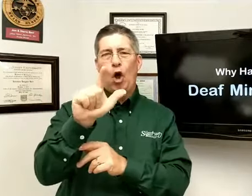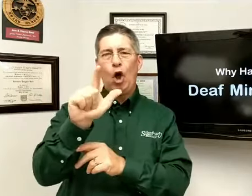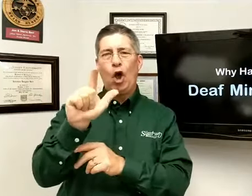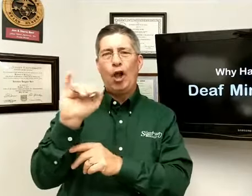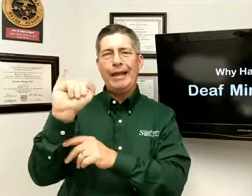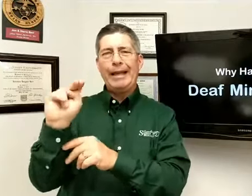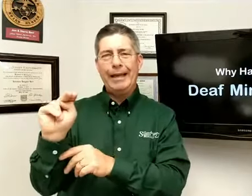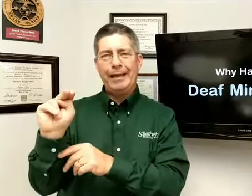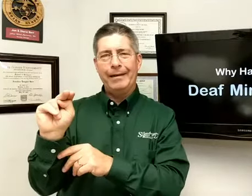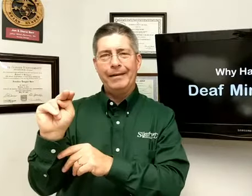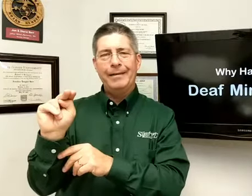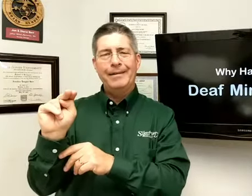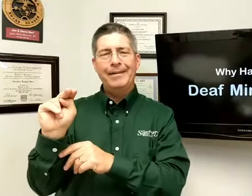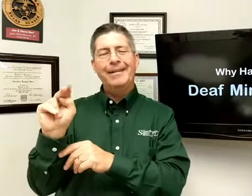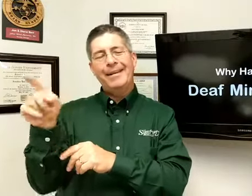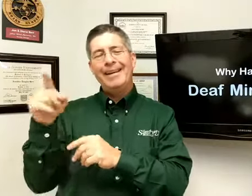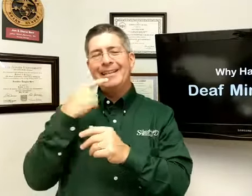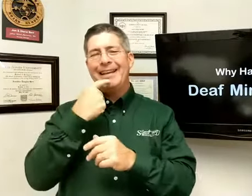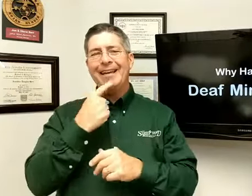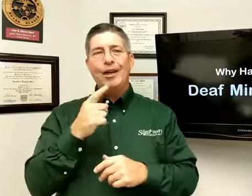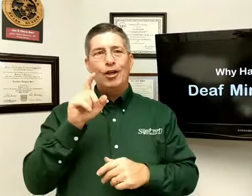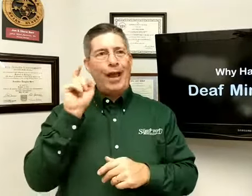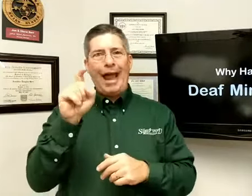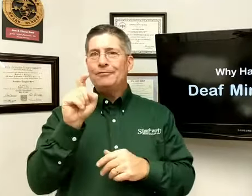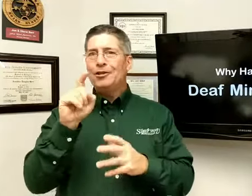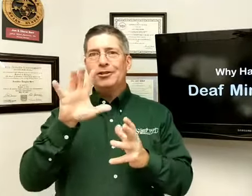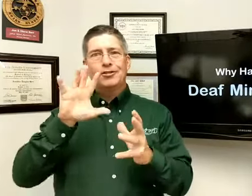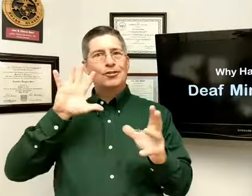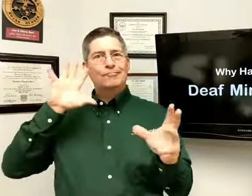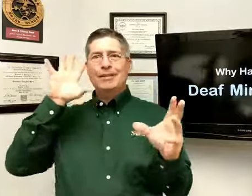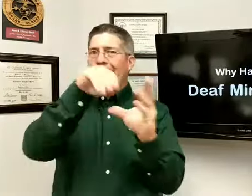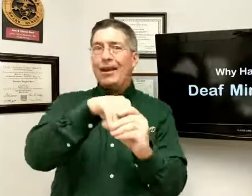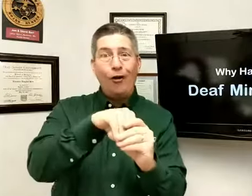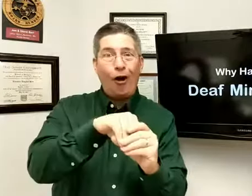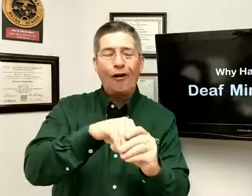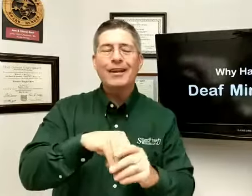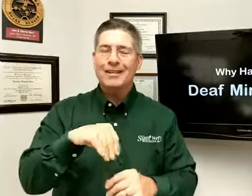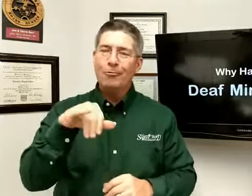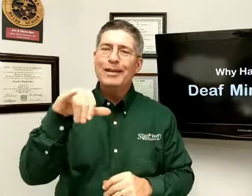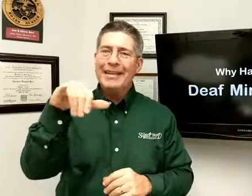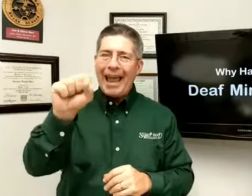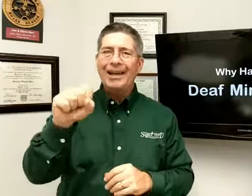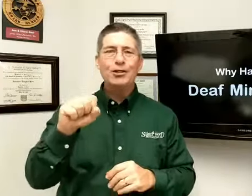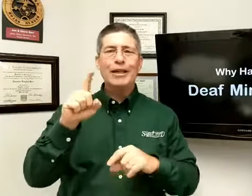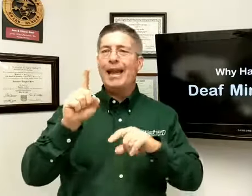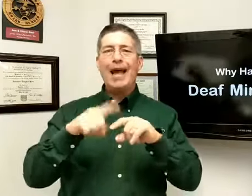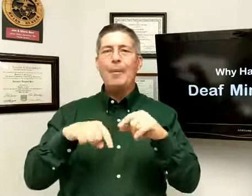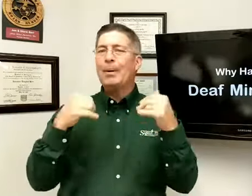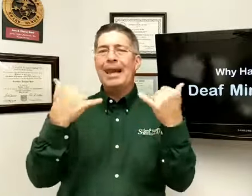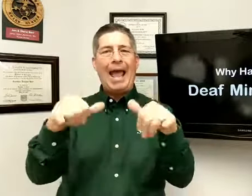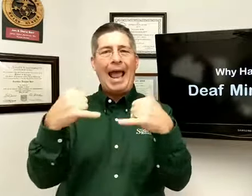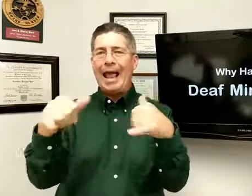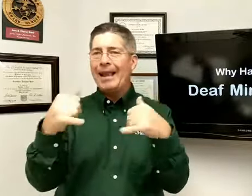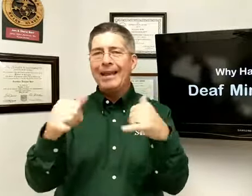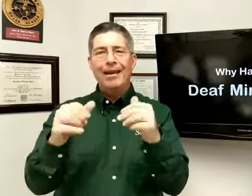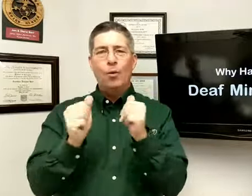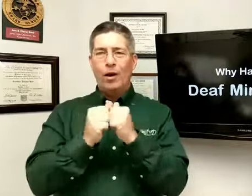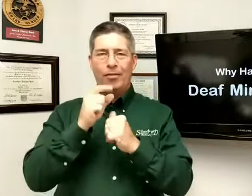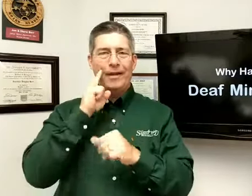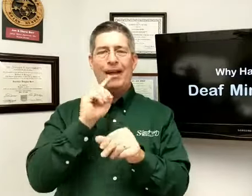all in. Then, he said, you have to just get involved. And I said, well, yes, you cannot play with the deaf